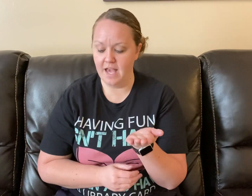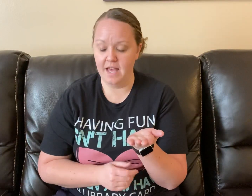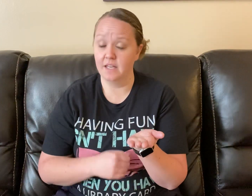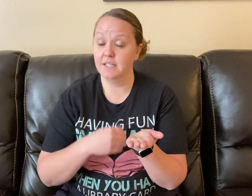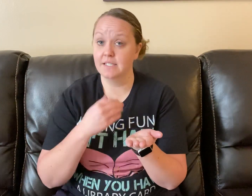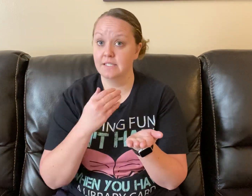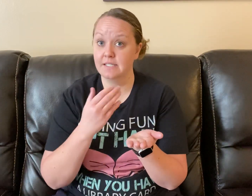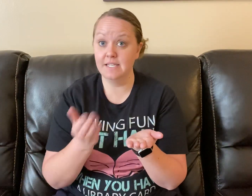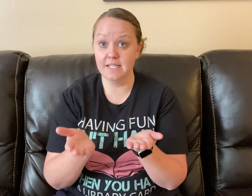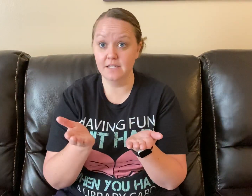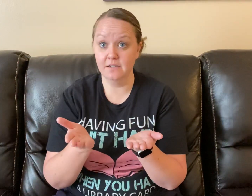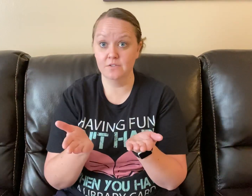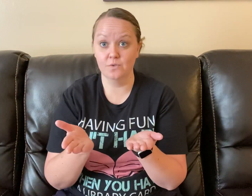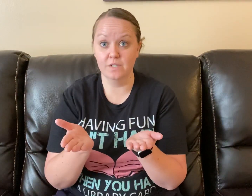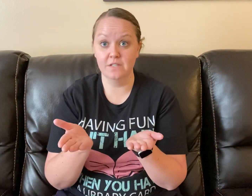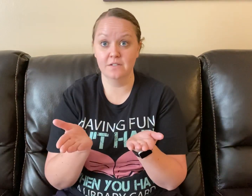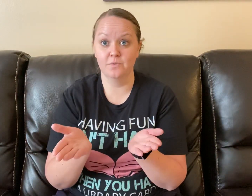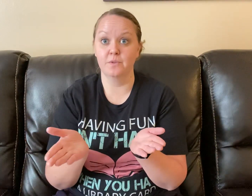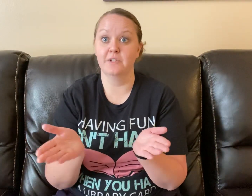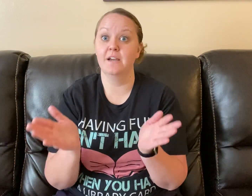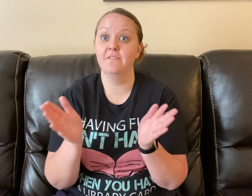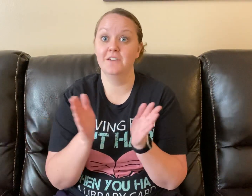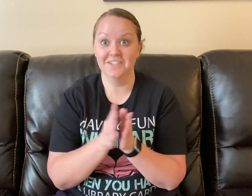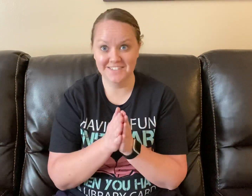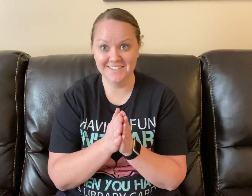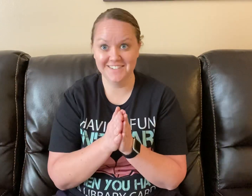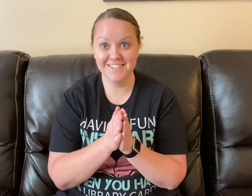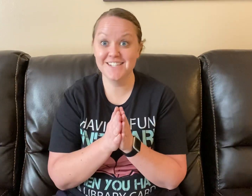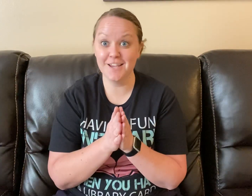add D to it, we would have December.